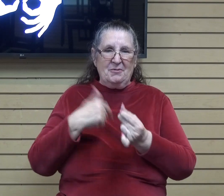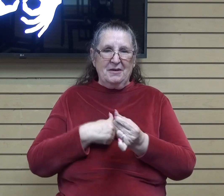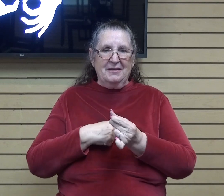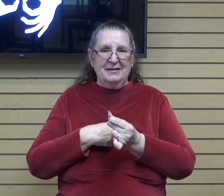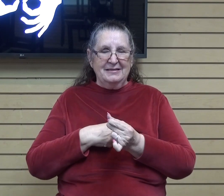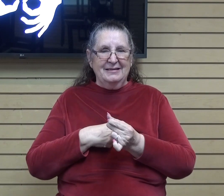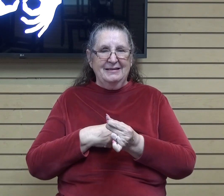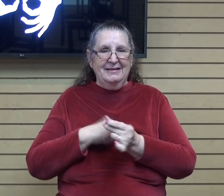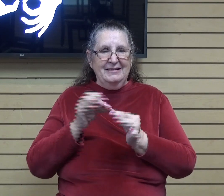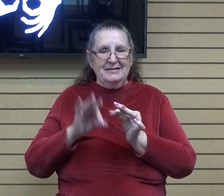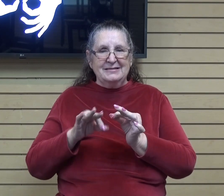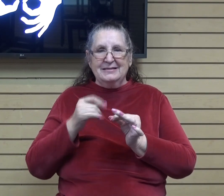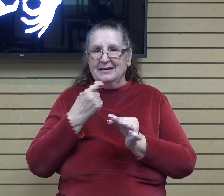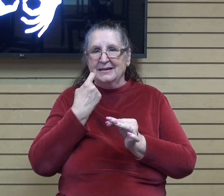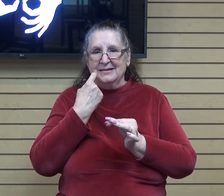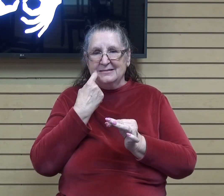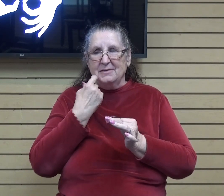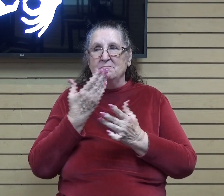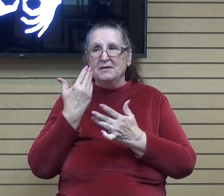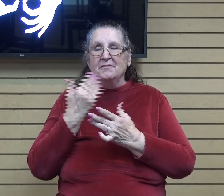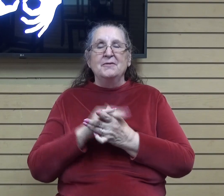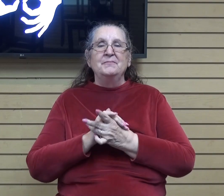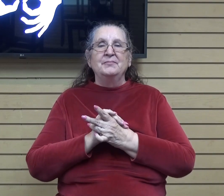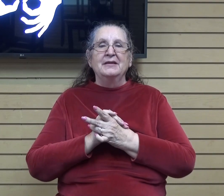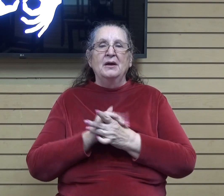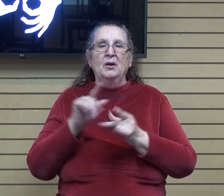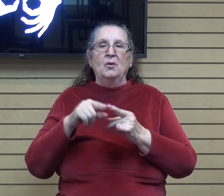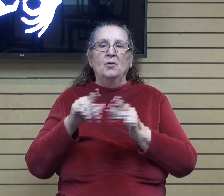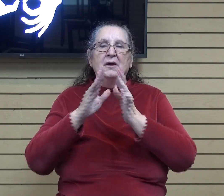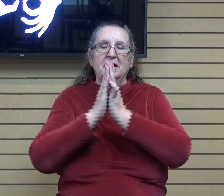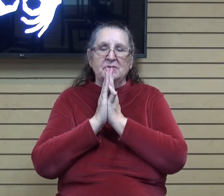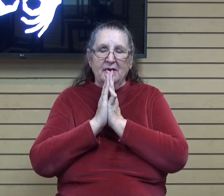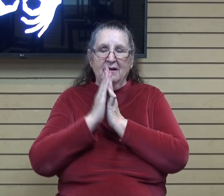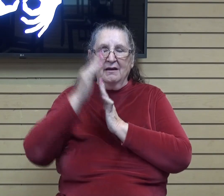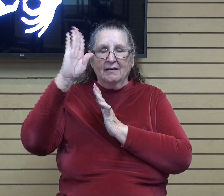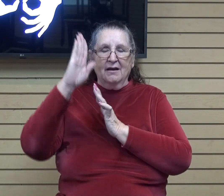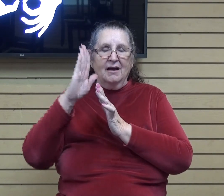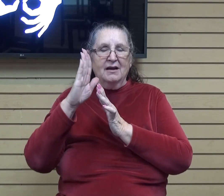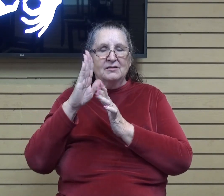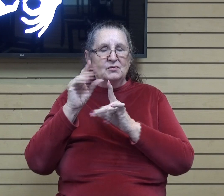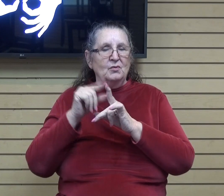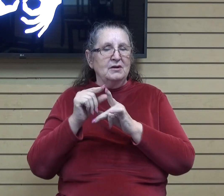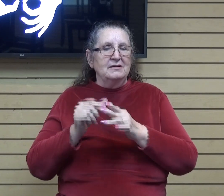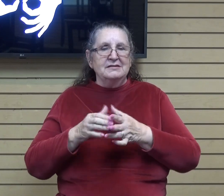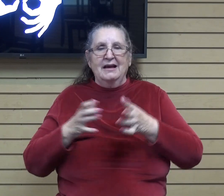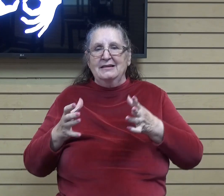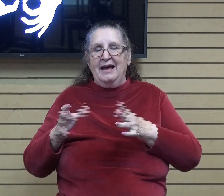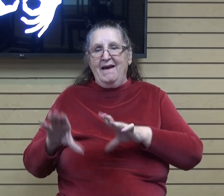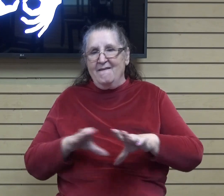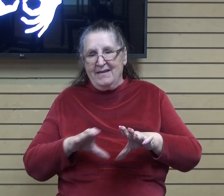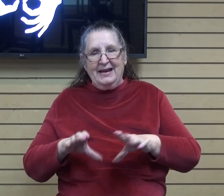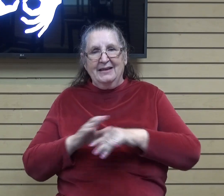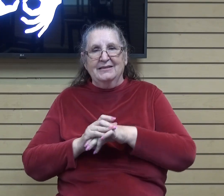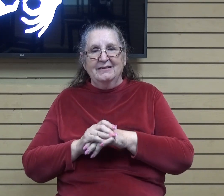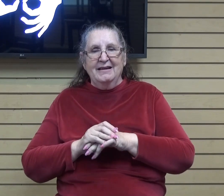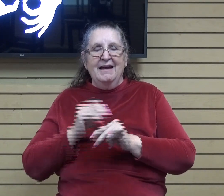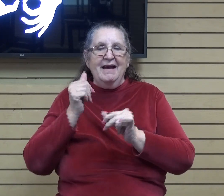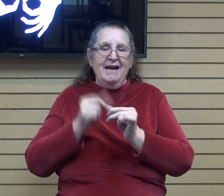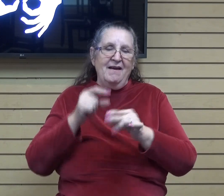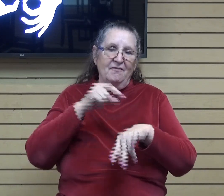I said earlier when I was praying, God's word is alive and active. Every time we come to the text, he's got something to